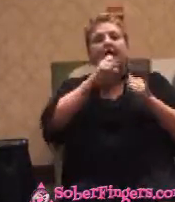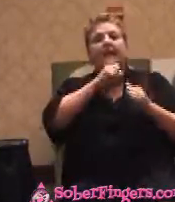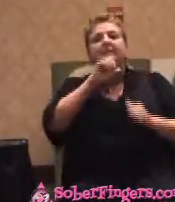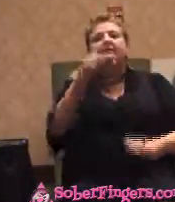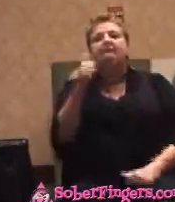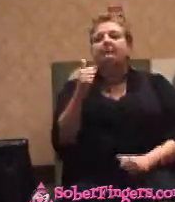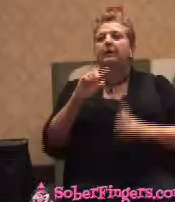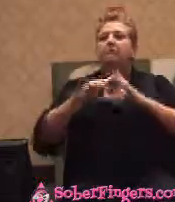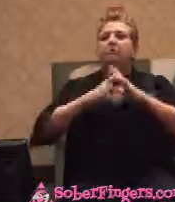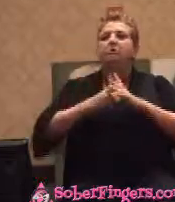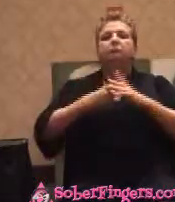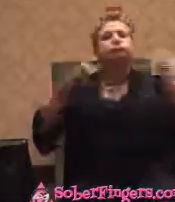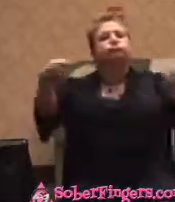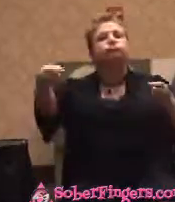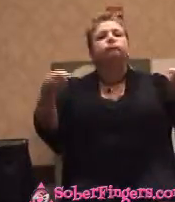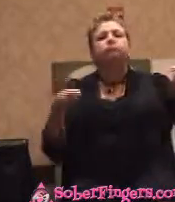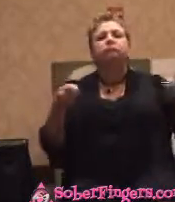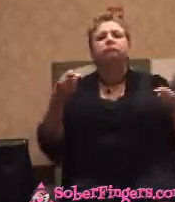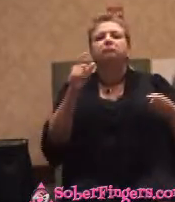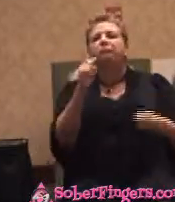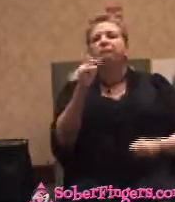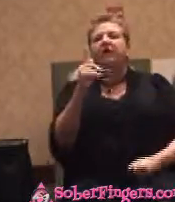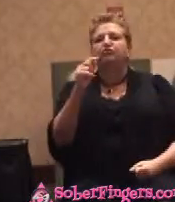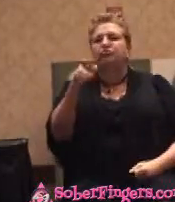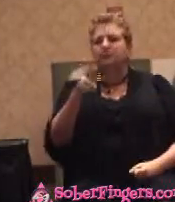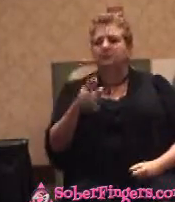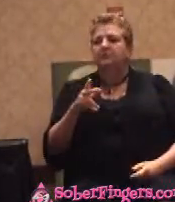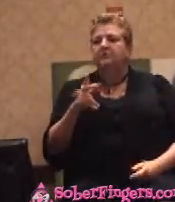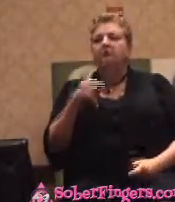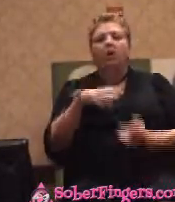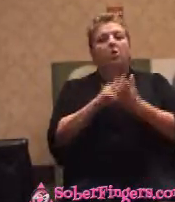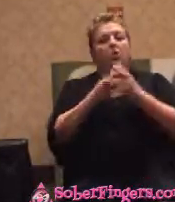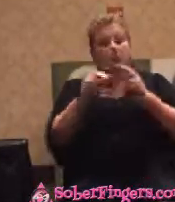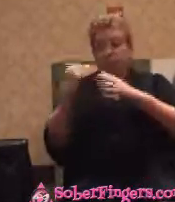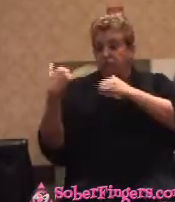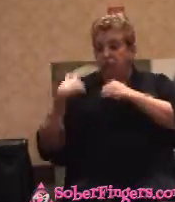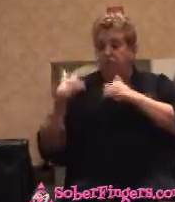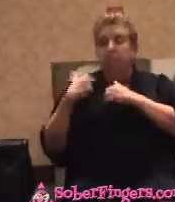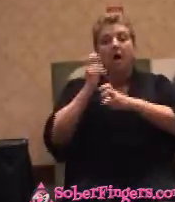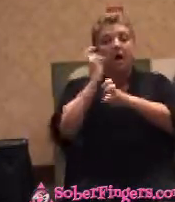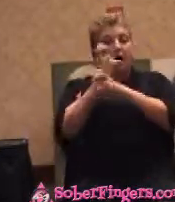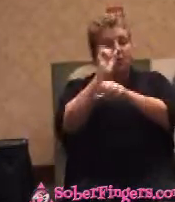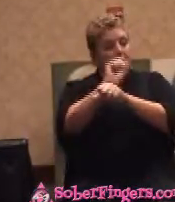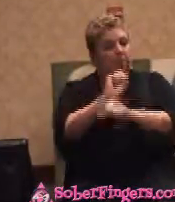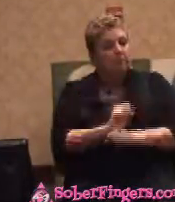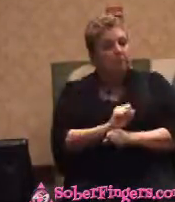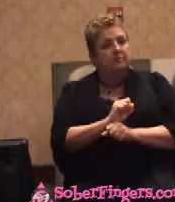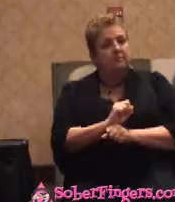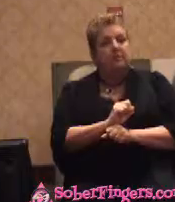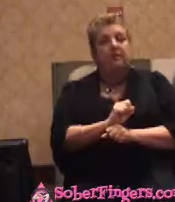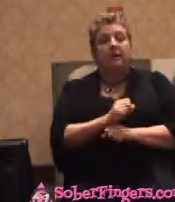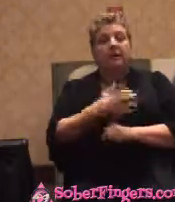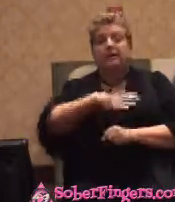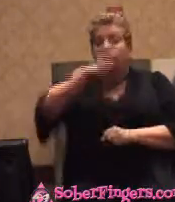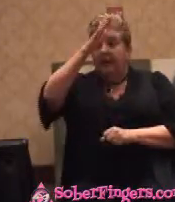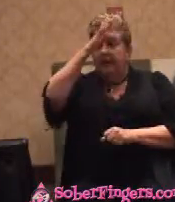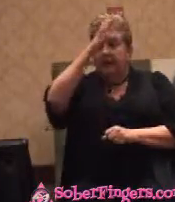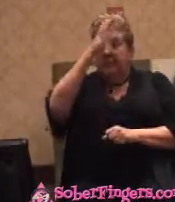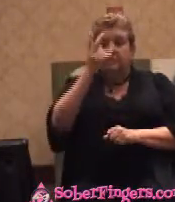responsibility. I learned about hard work. My dad's idea was if he saw something that needed to be done we